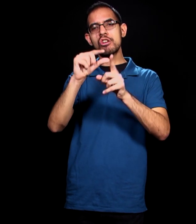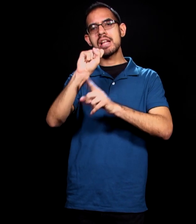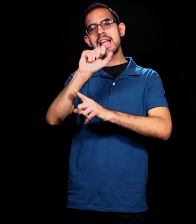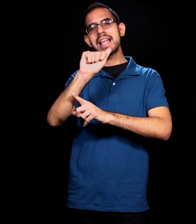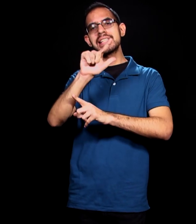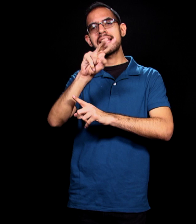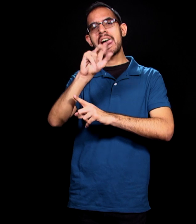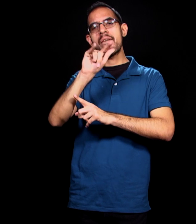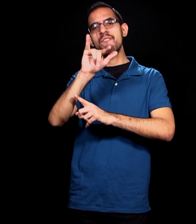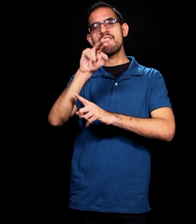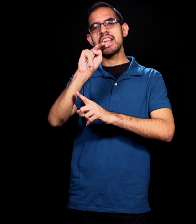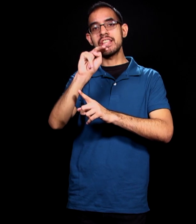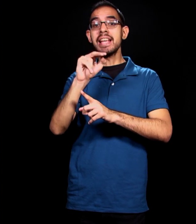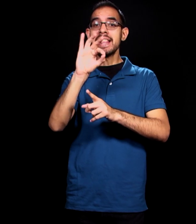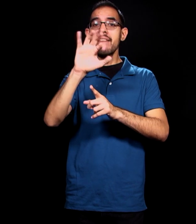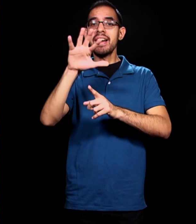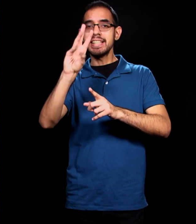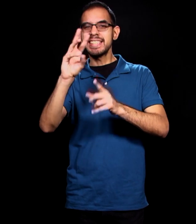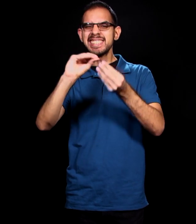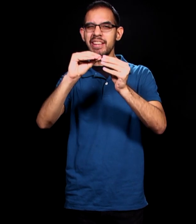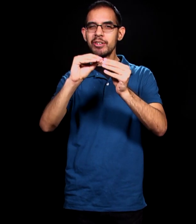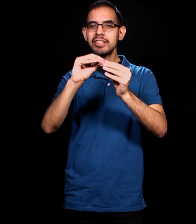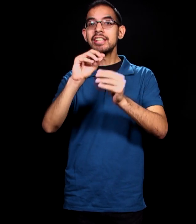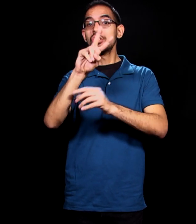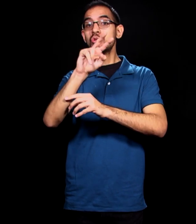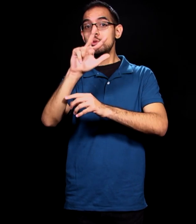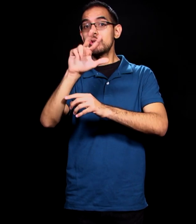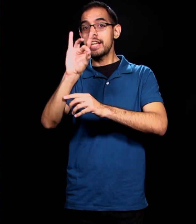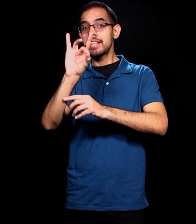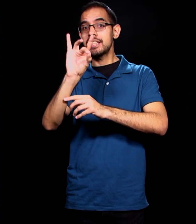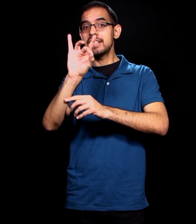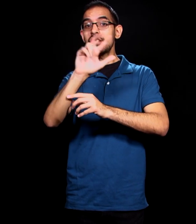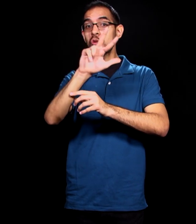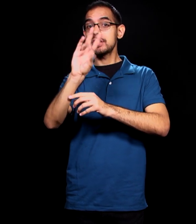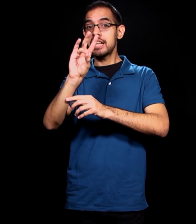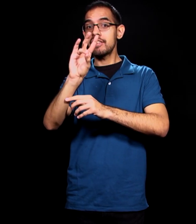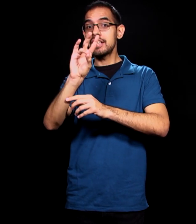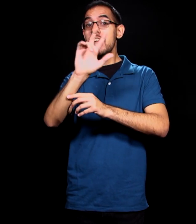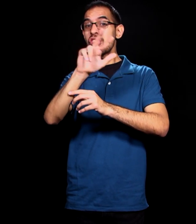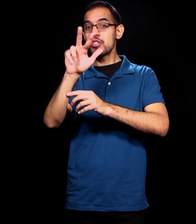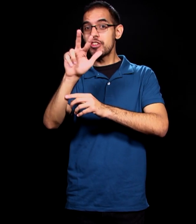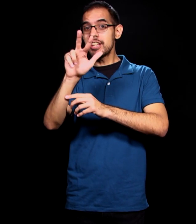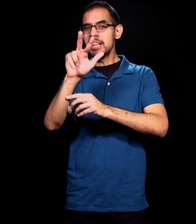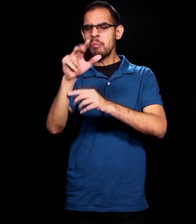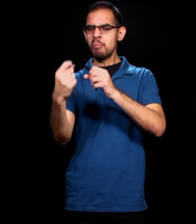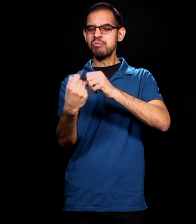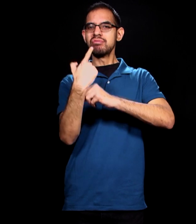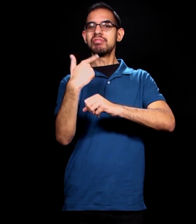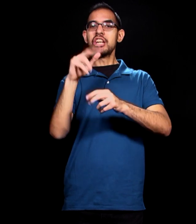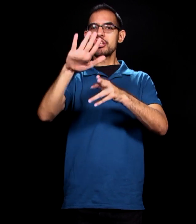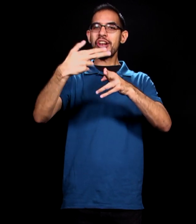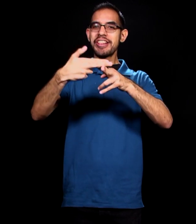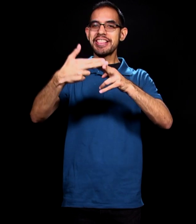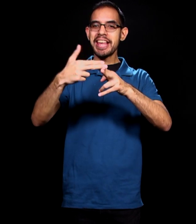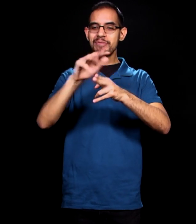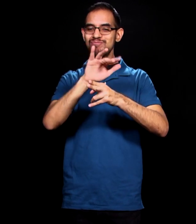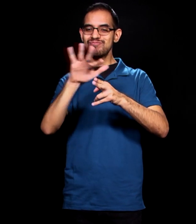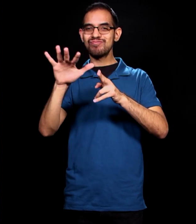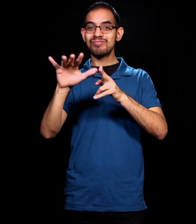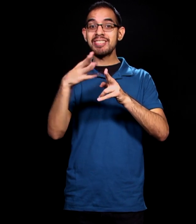Again, that number, 956-238-3733. Send us your name and just type the word salvation.